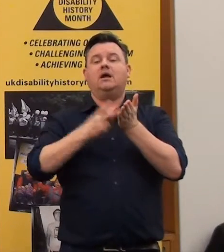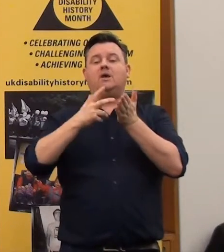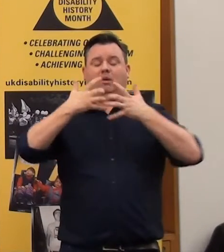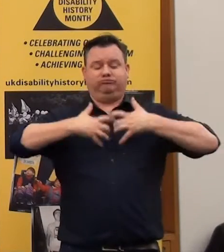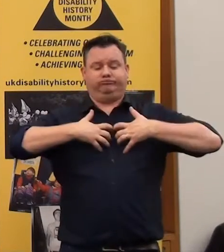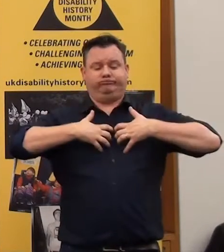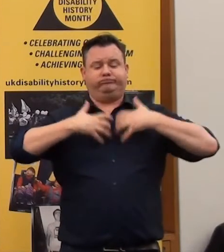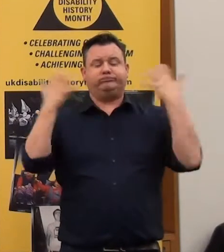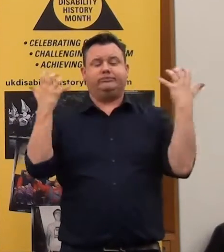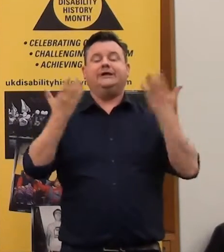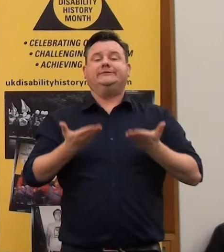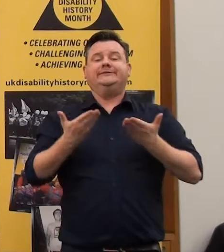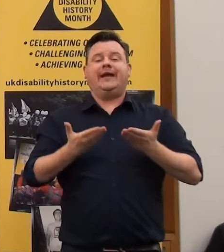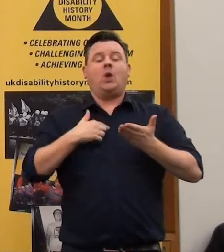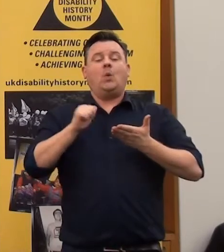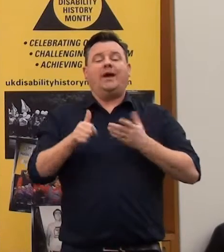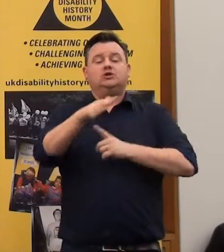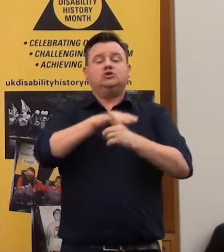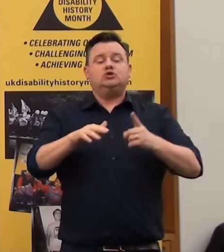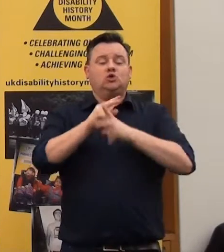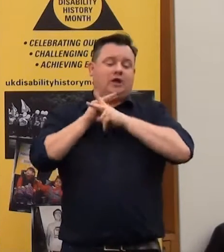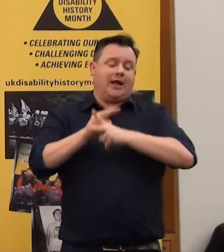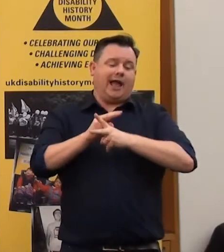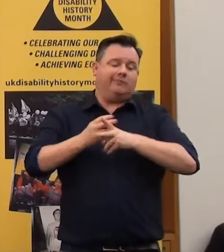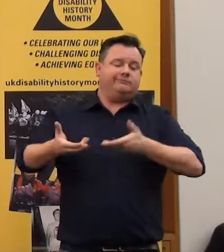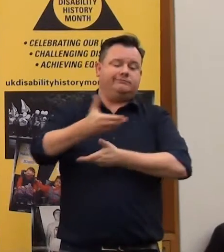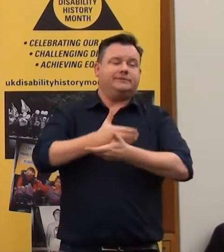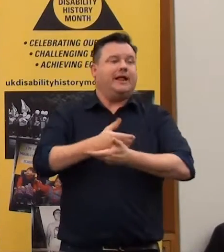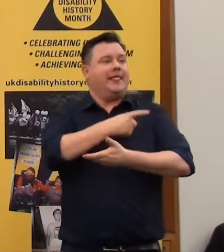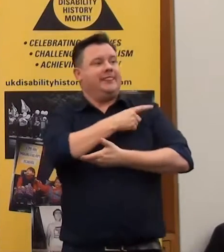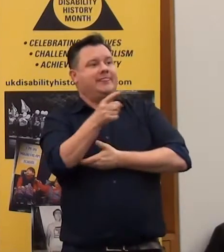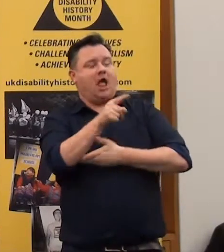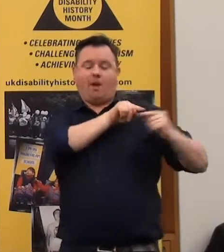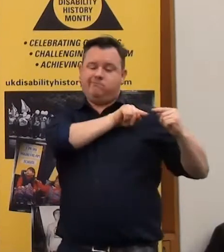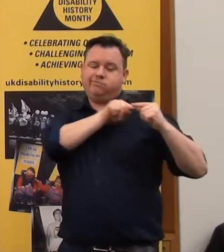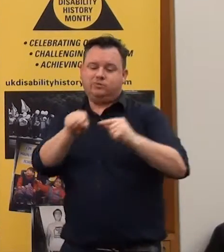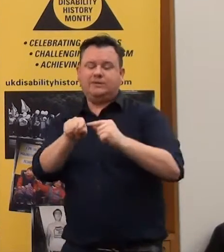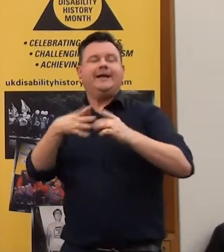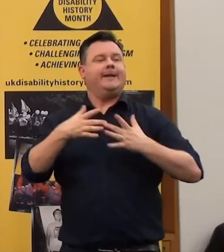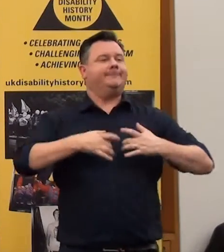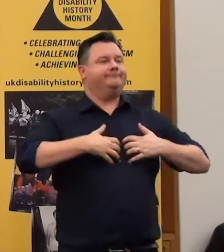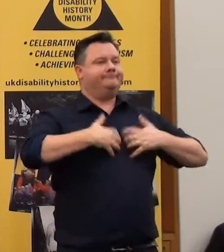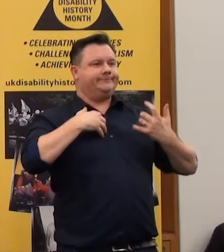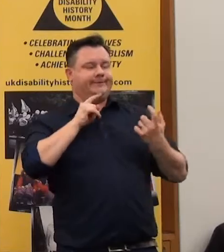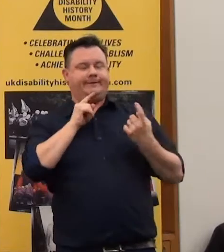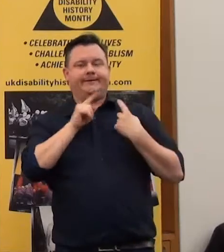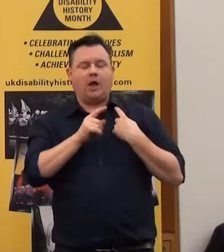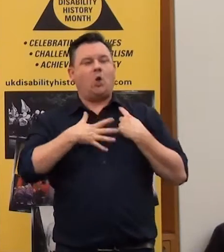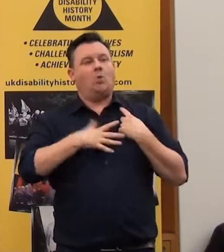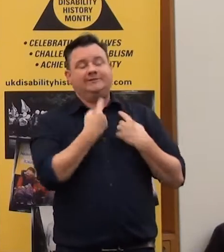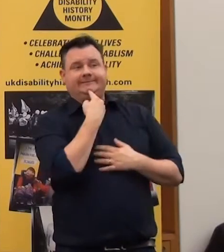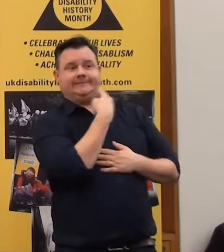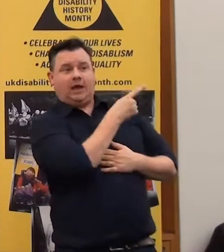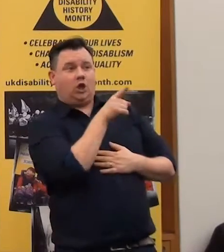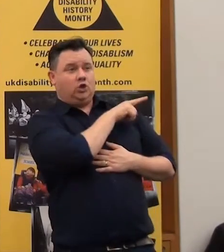And when it came to the discussion of social care, he was being abused, he lost his rag because he wanted to say to the Tories,